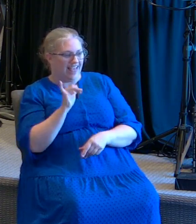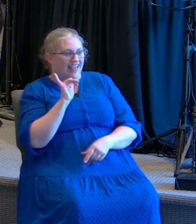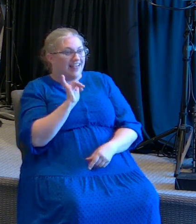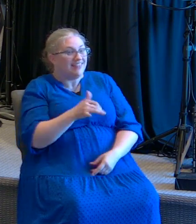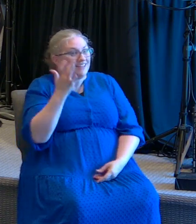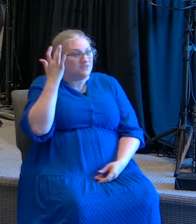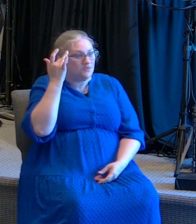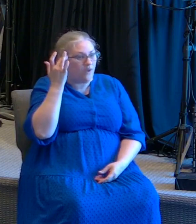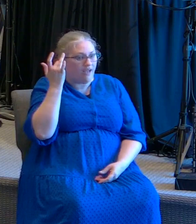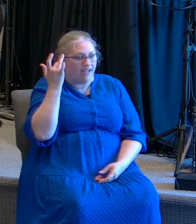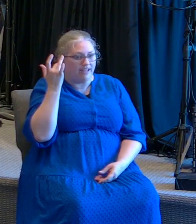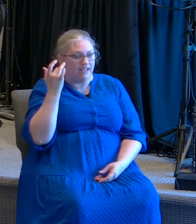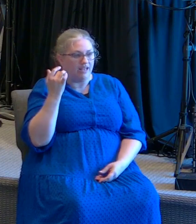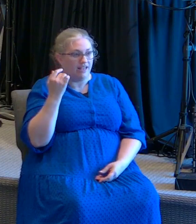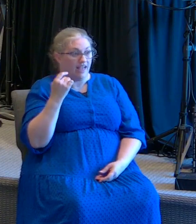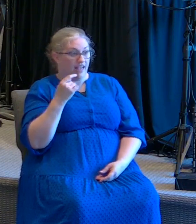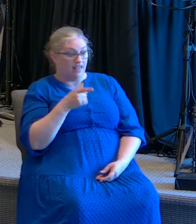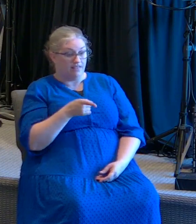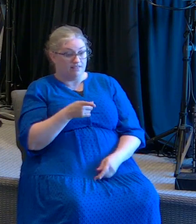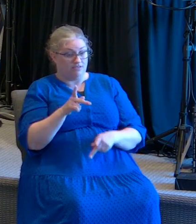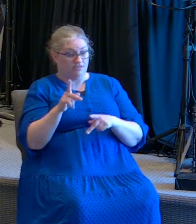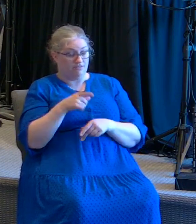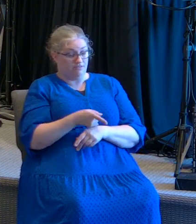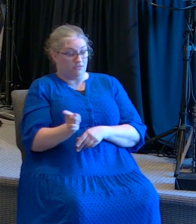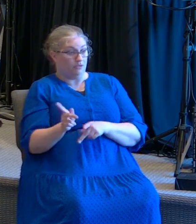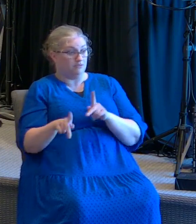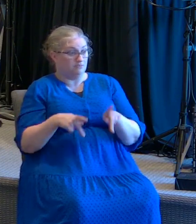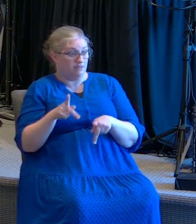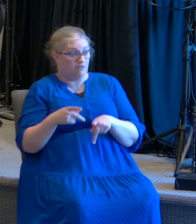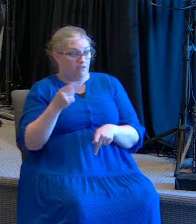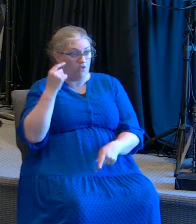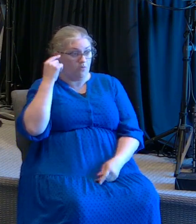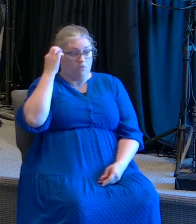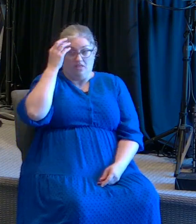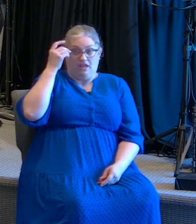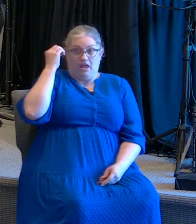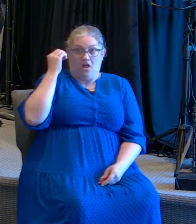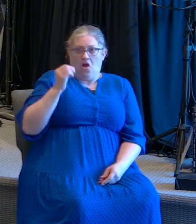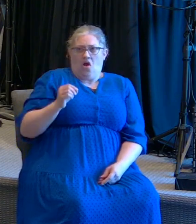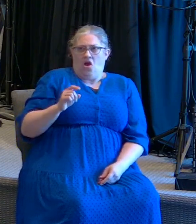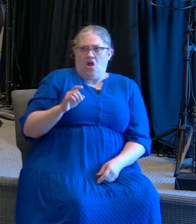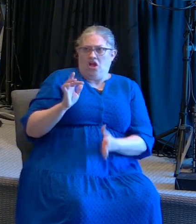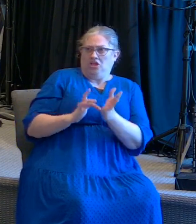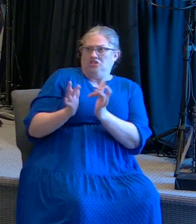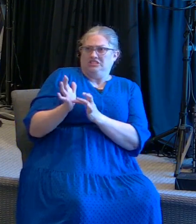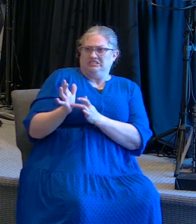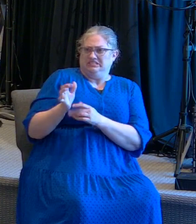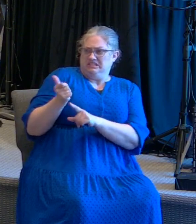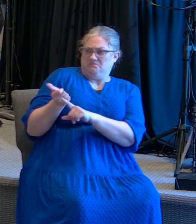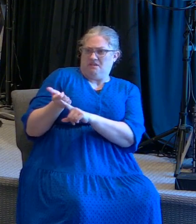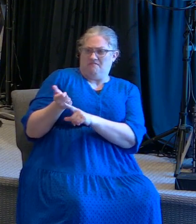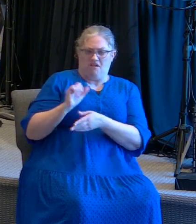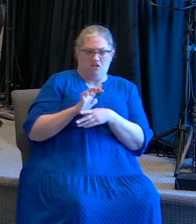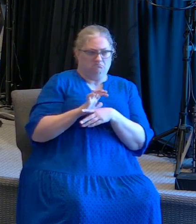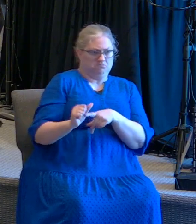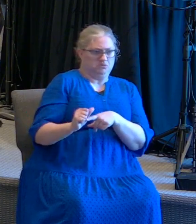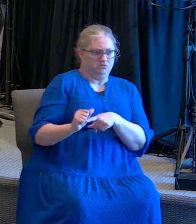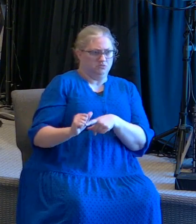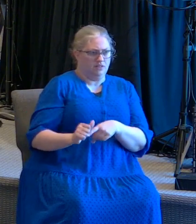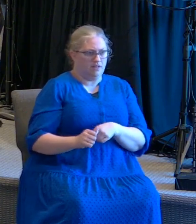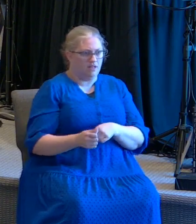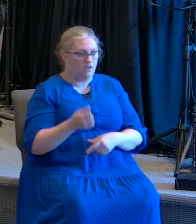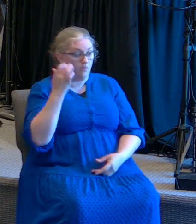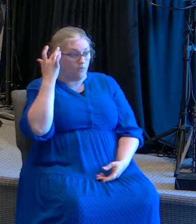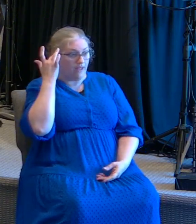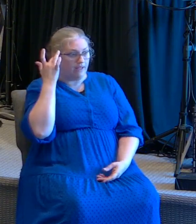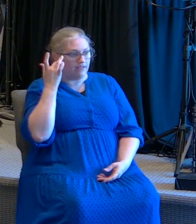sparks of blasphemy came into the room. Y por eso dijeron esas palabras, esto es blasphemia. Because